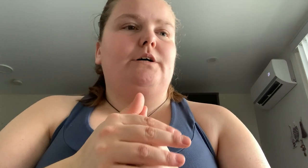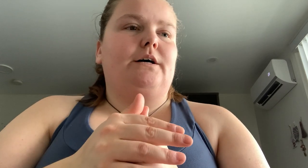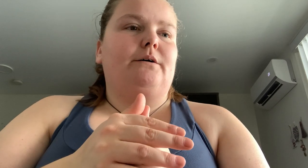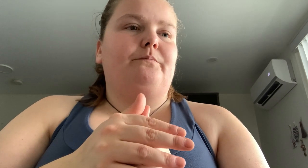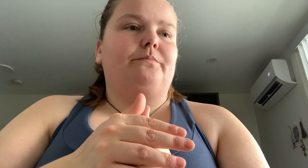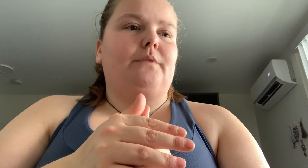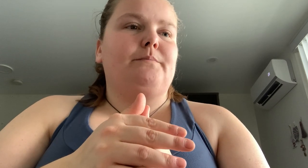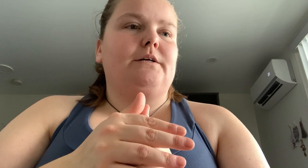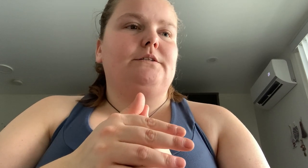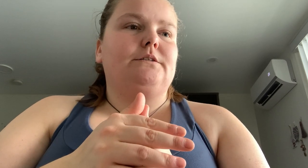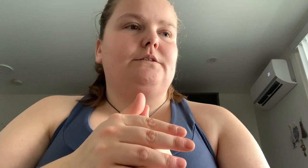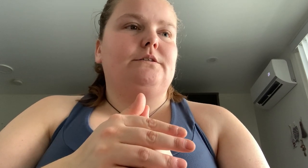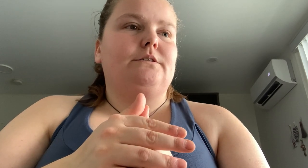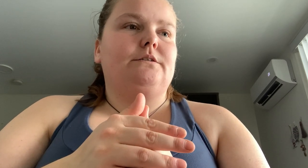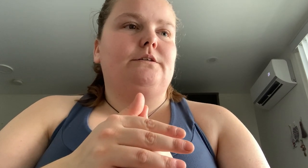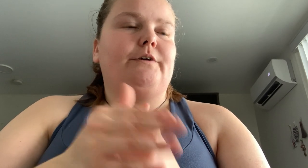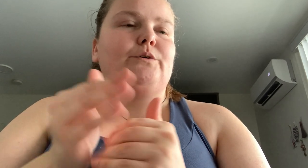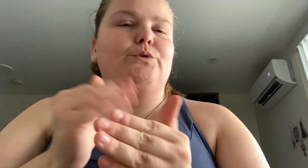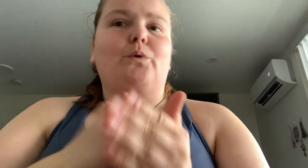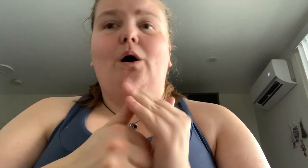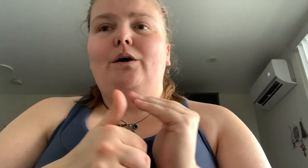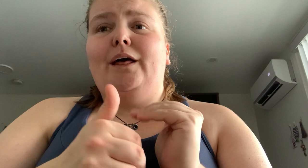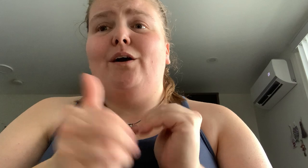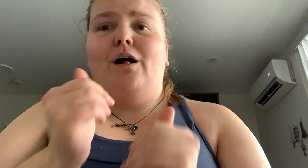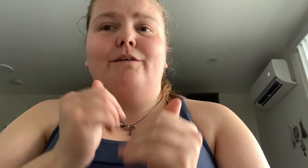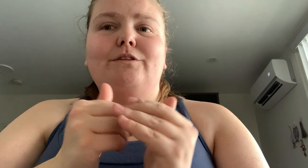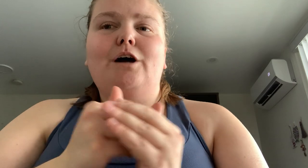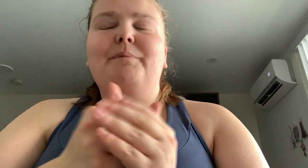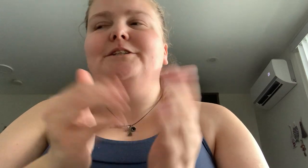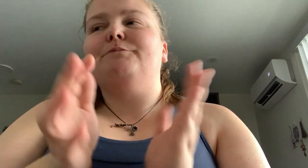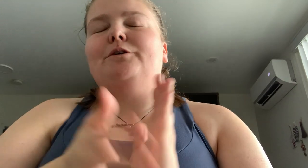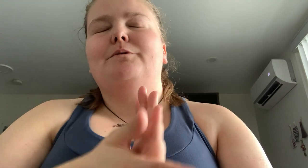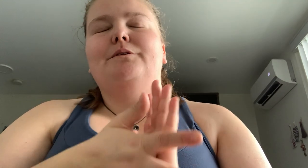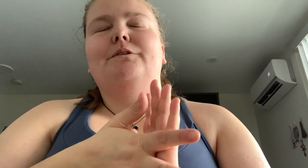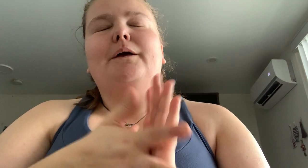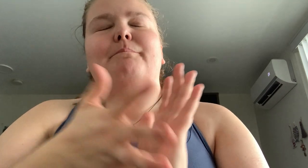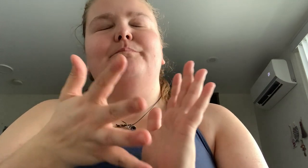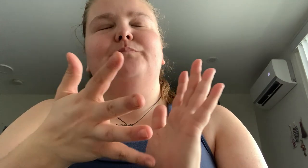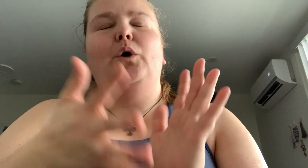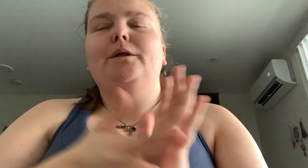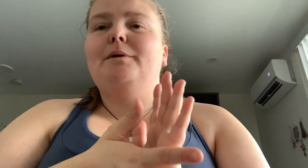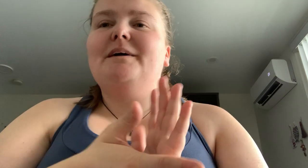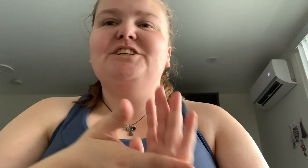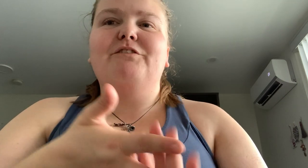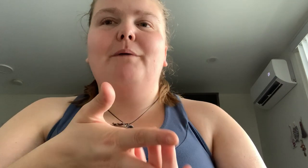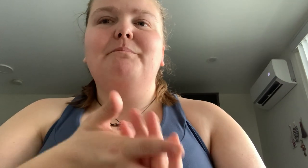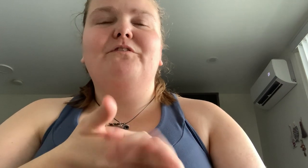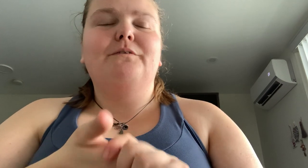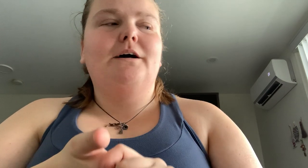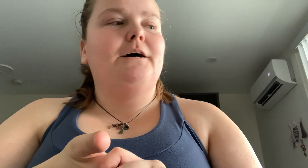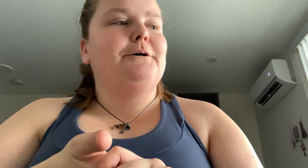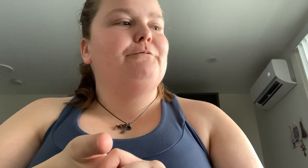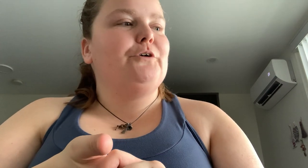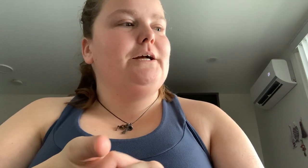um, I'm not, if I don't do like all of the topics, I'm not gonna like totally beat myself off, uh, for it.